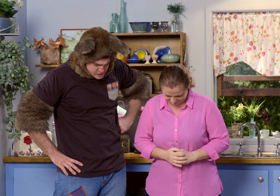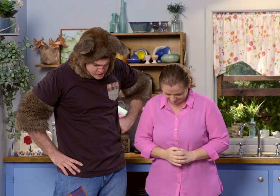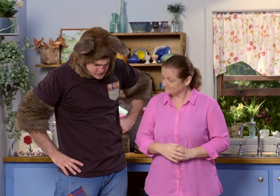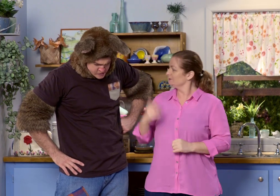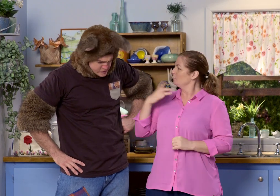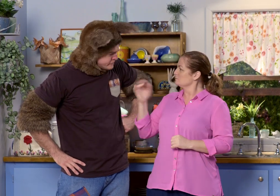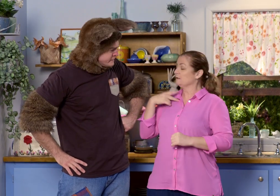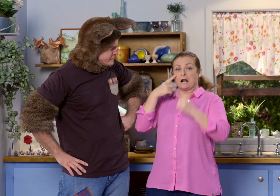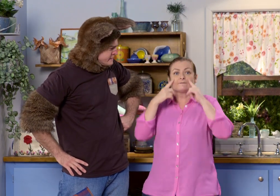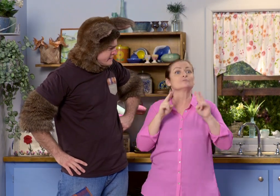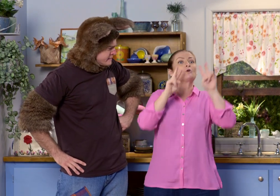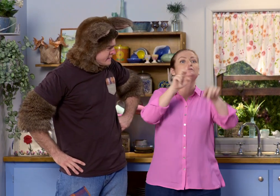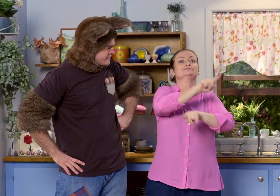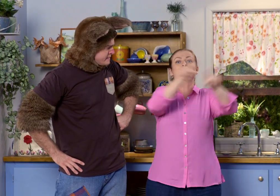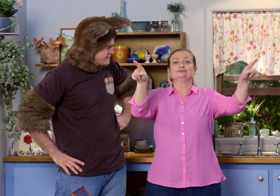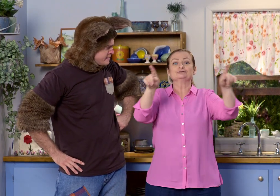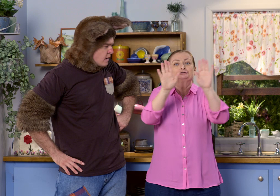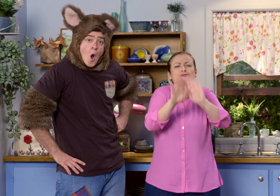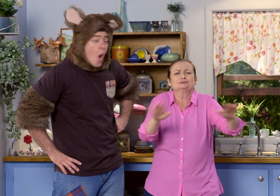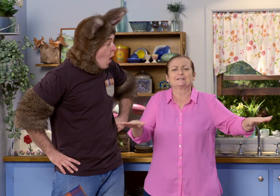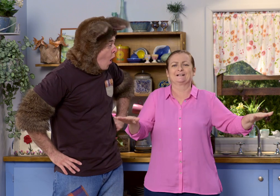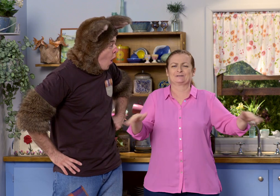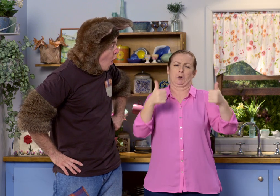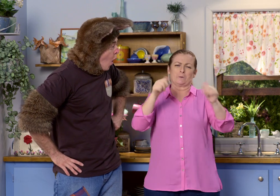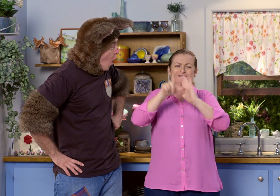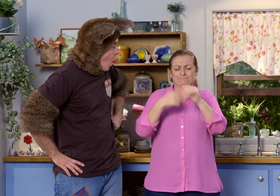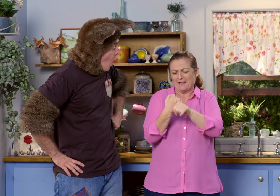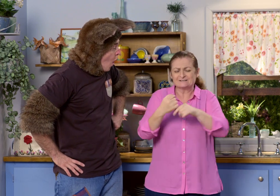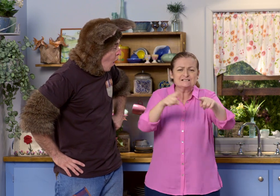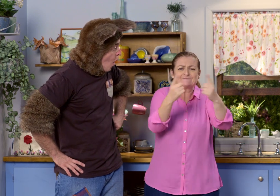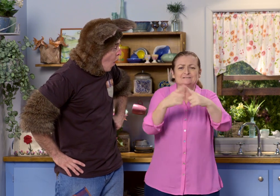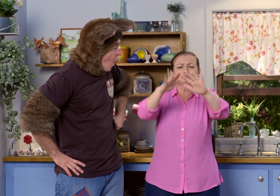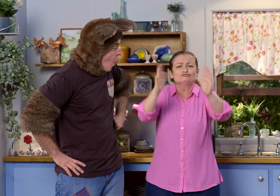I know. Why don't we watch some children making shapes in a different way?